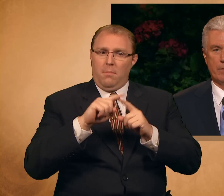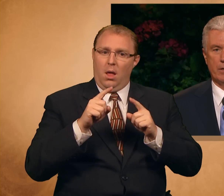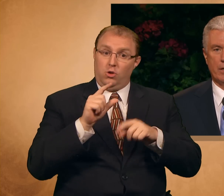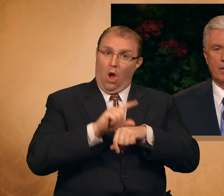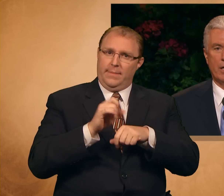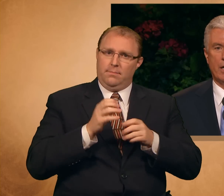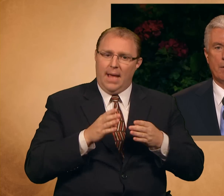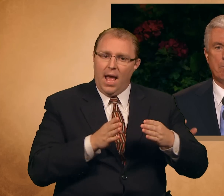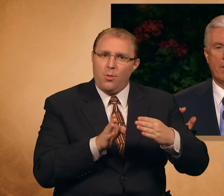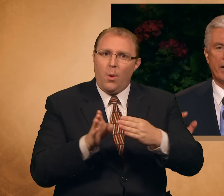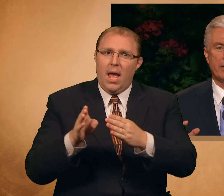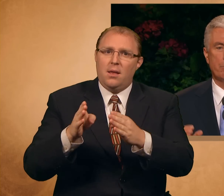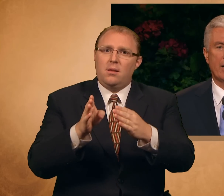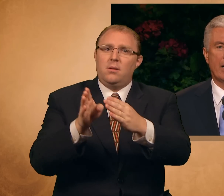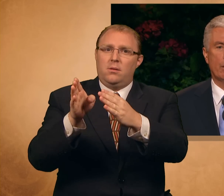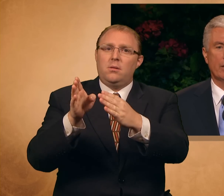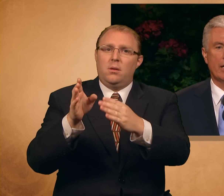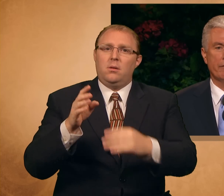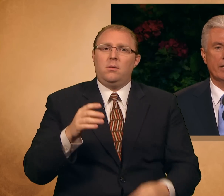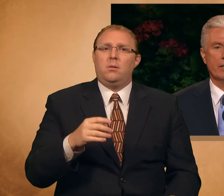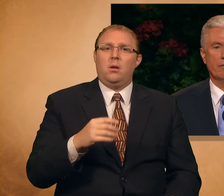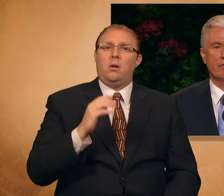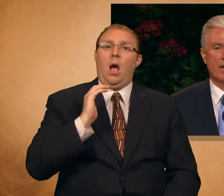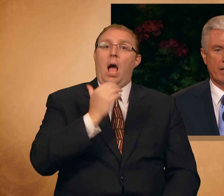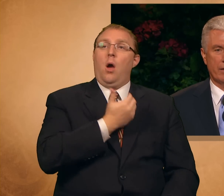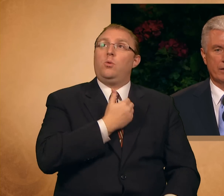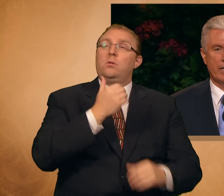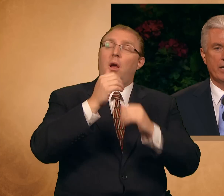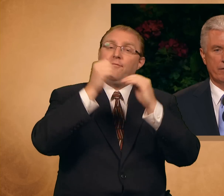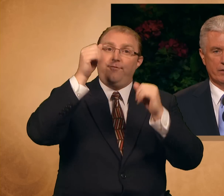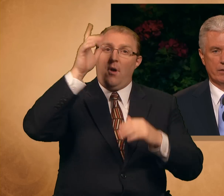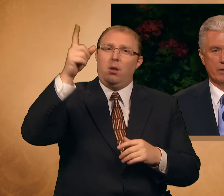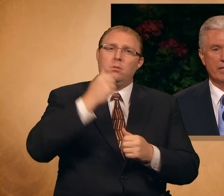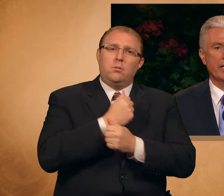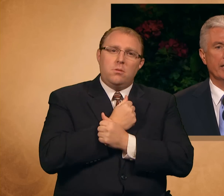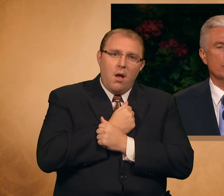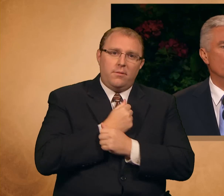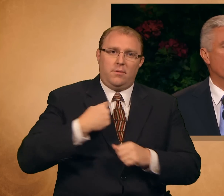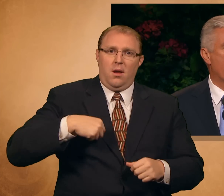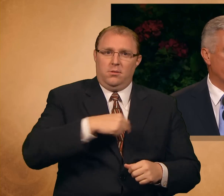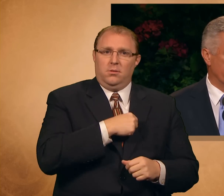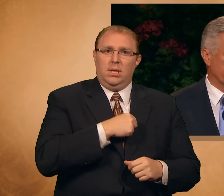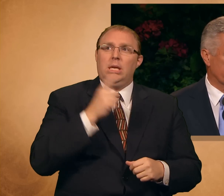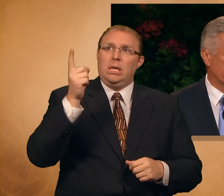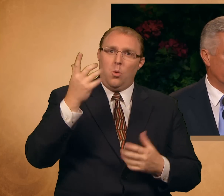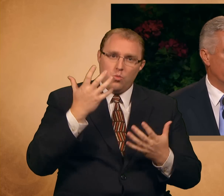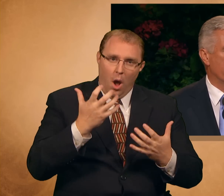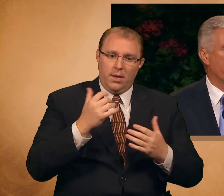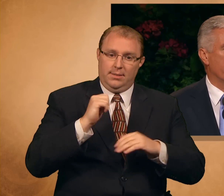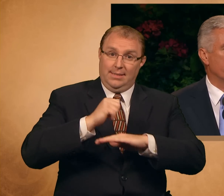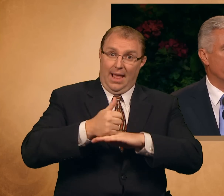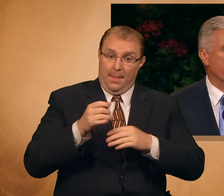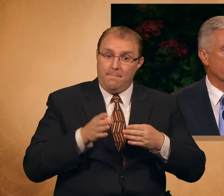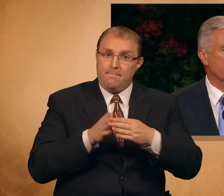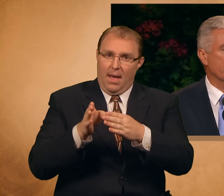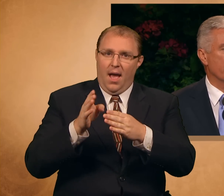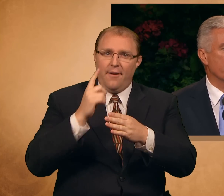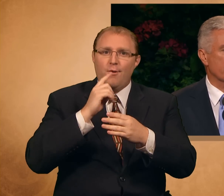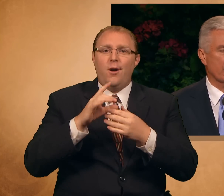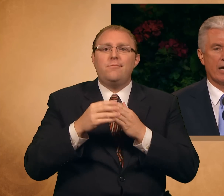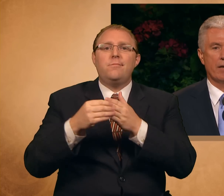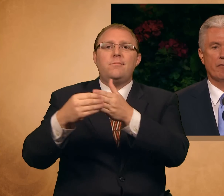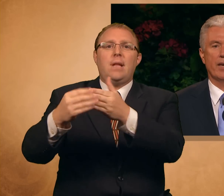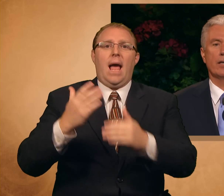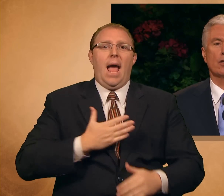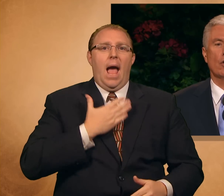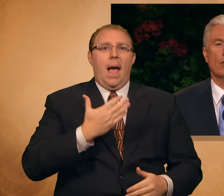marked by our loving Father in Heaven, leading to happiness and peace in